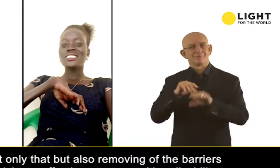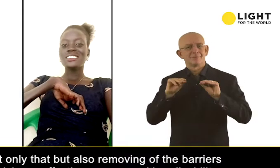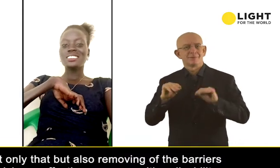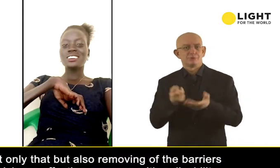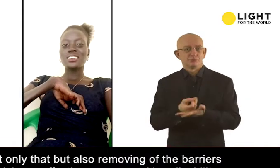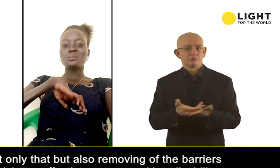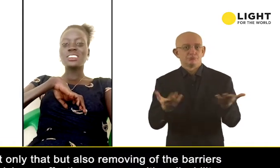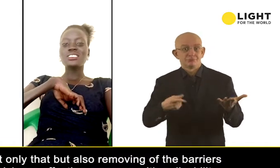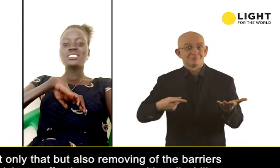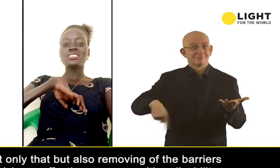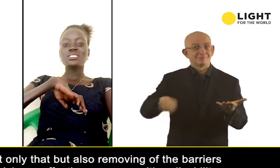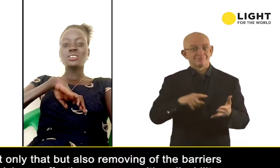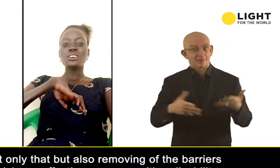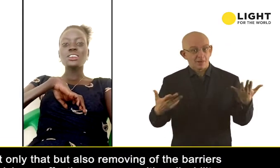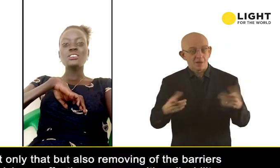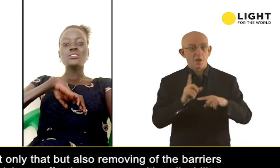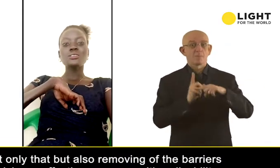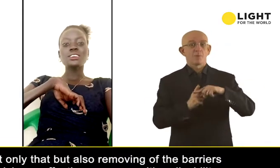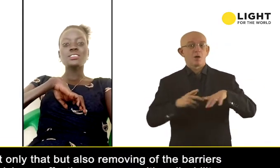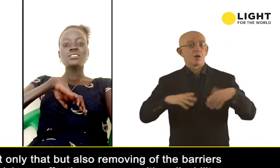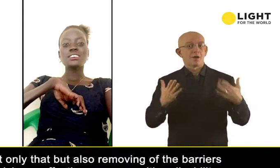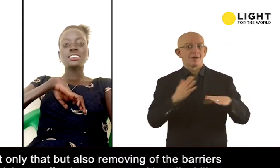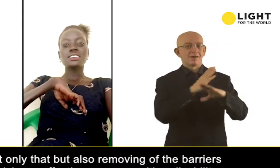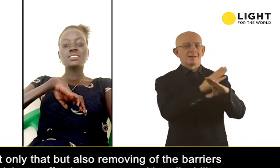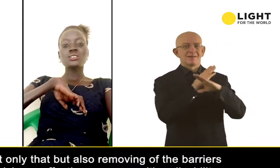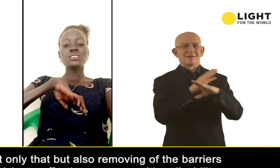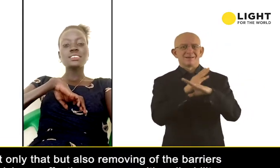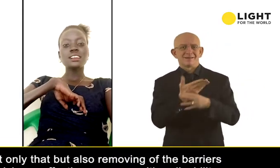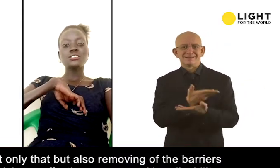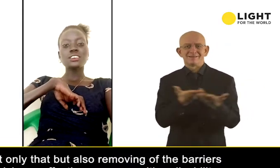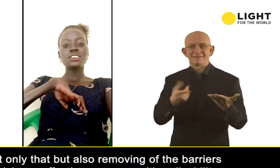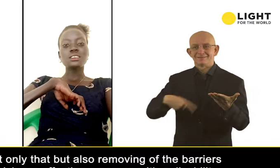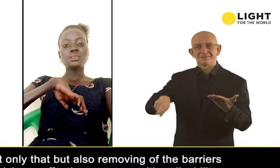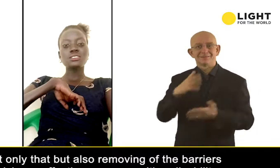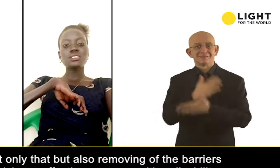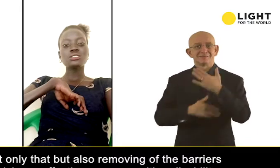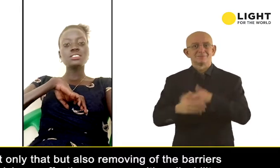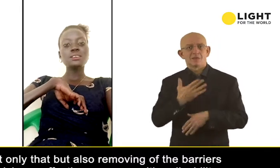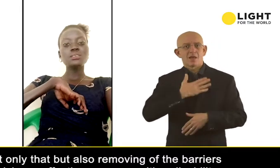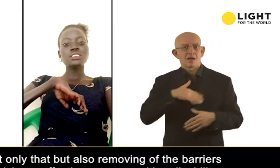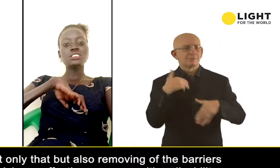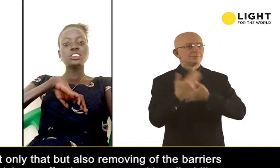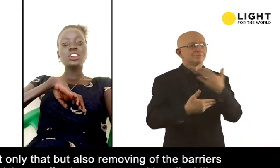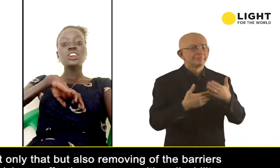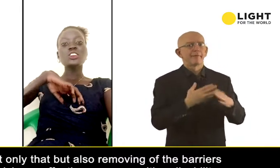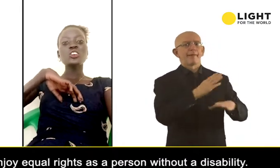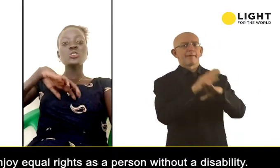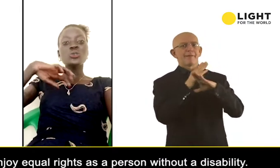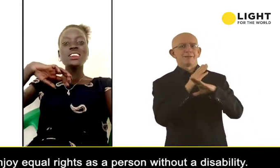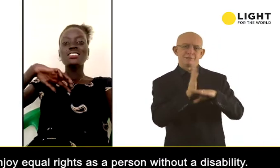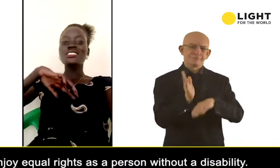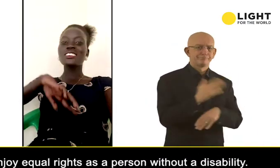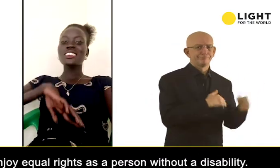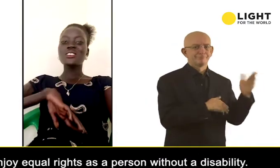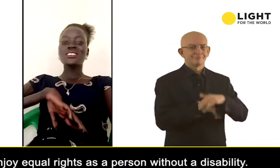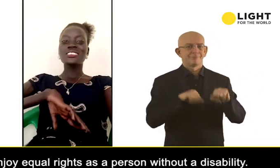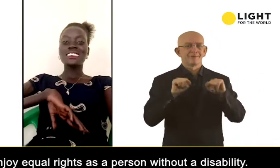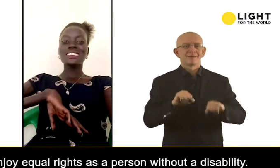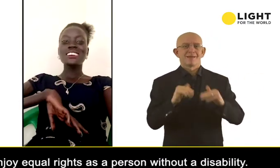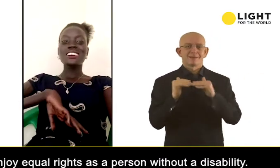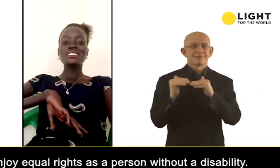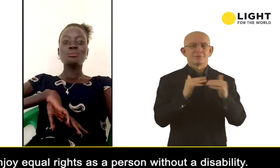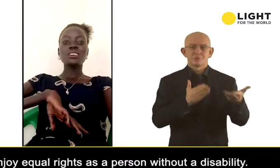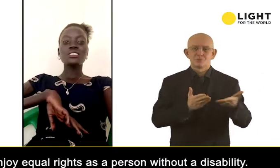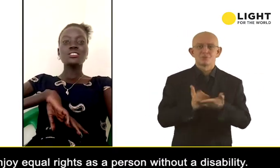not only that, but also removing of the barriers which are affecting a person with disability not to enjoy equal